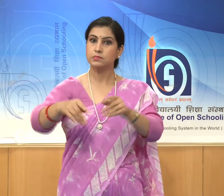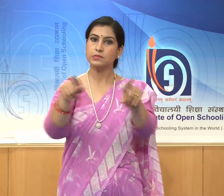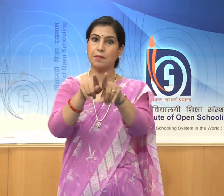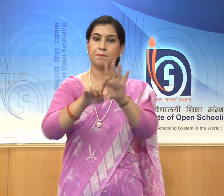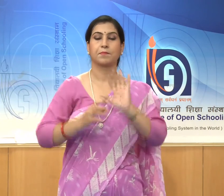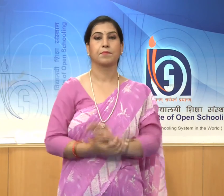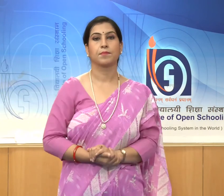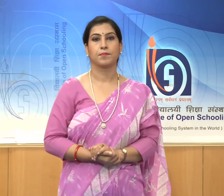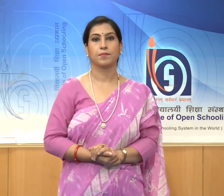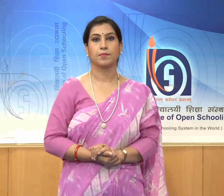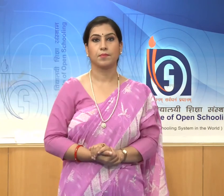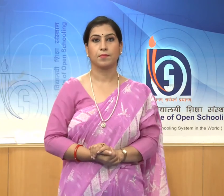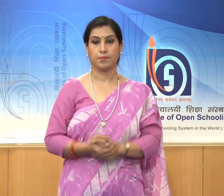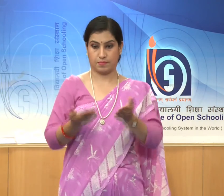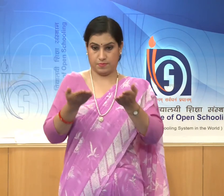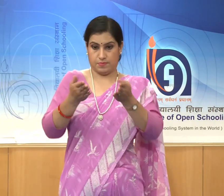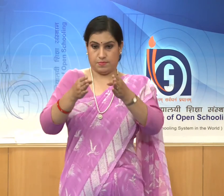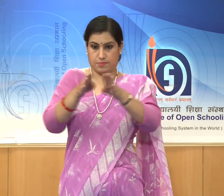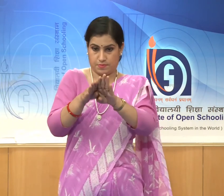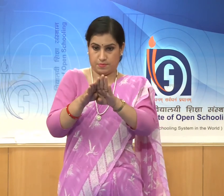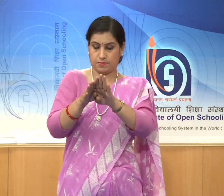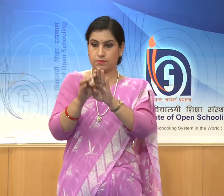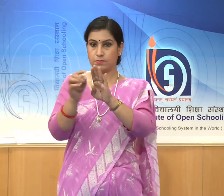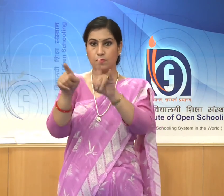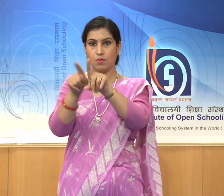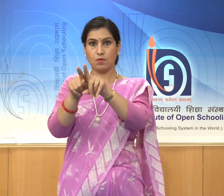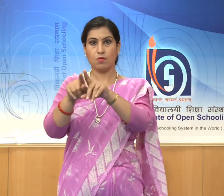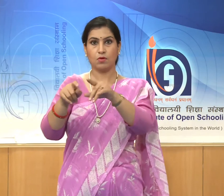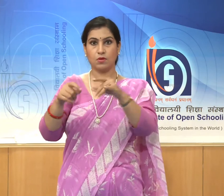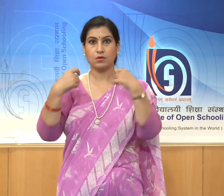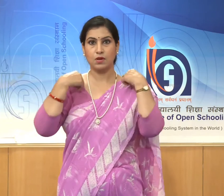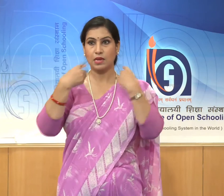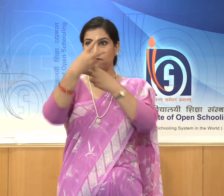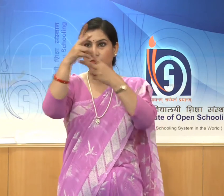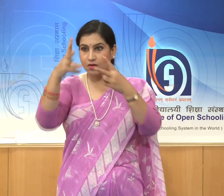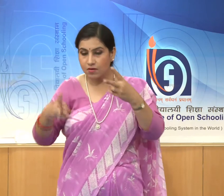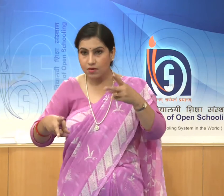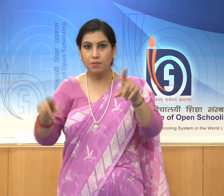The folds of the draperies and the posture